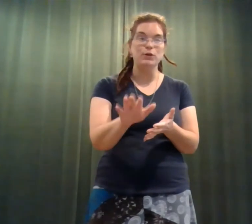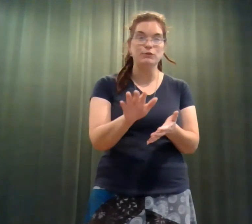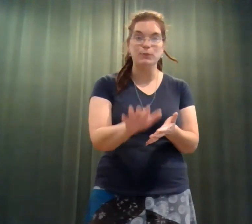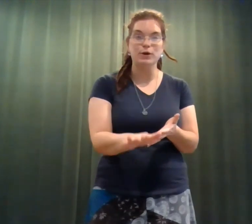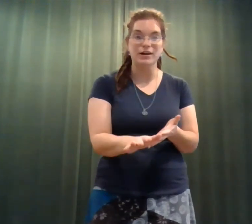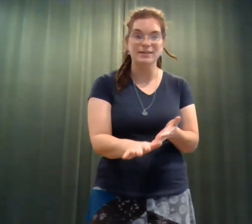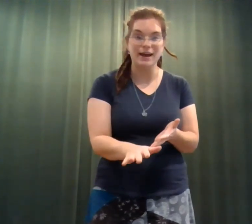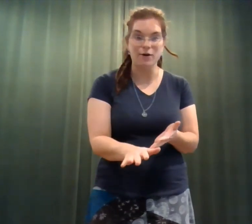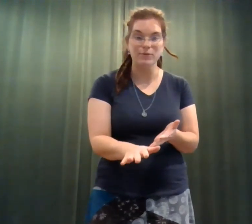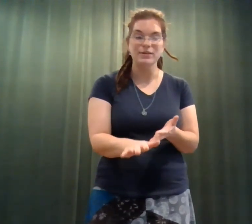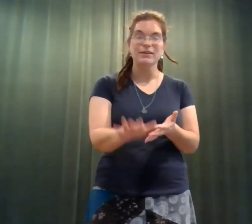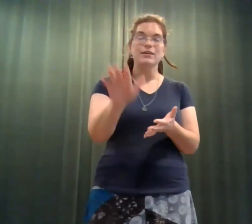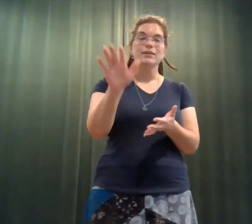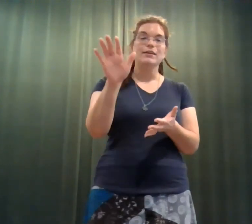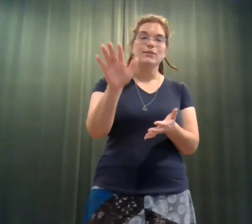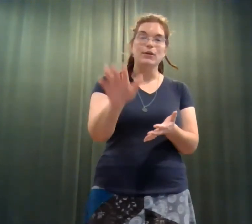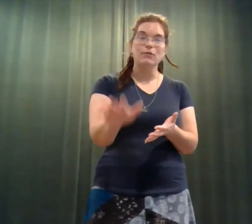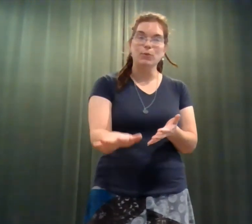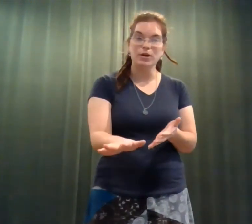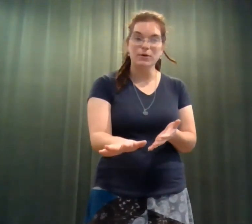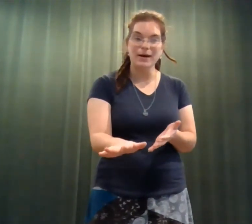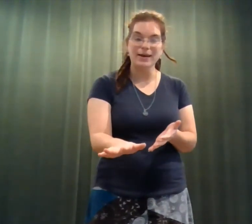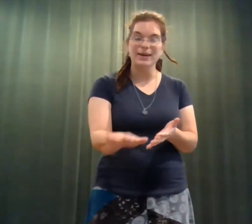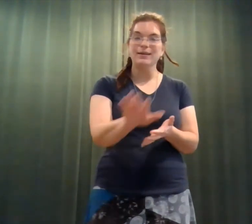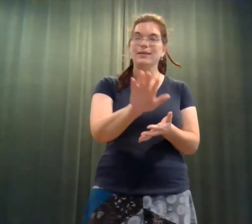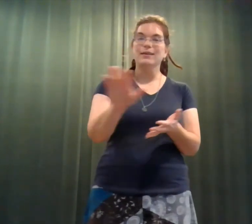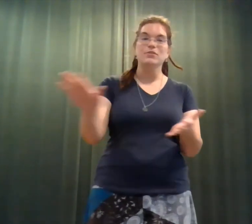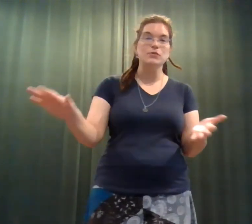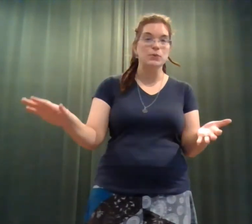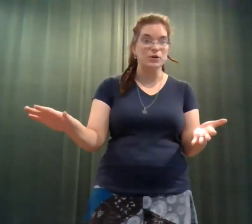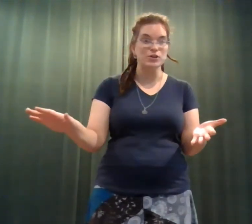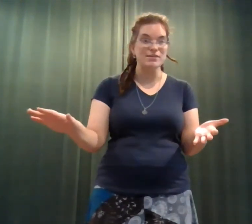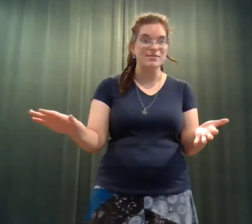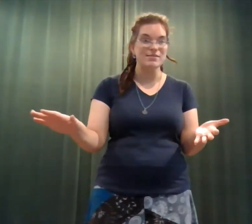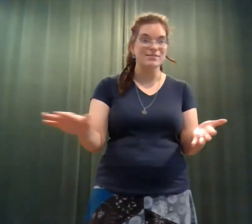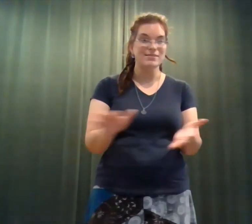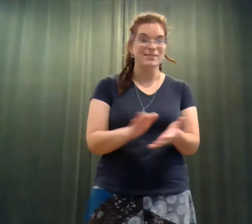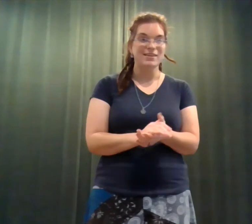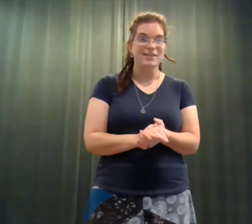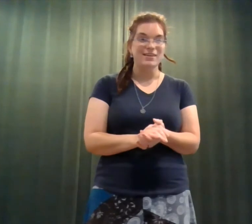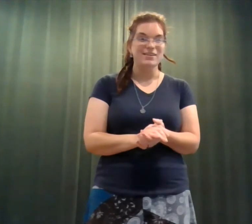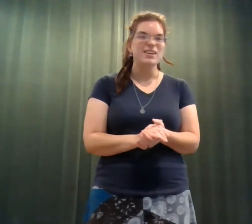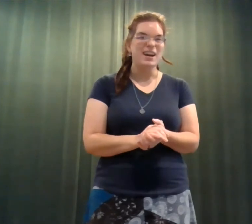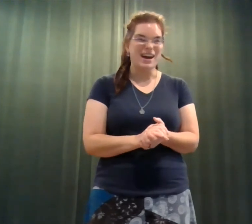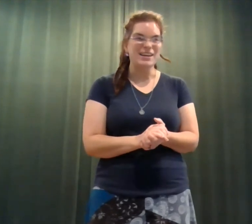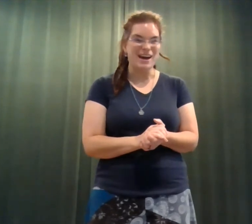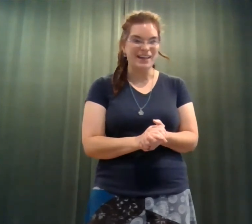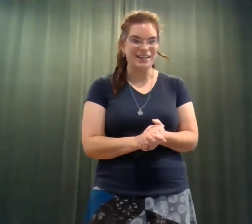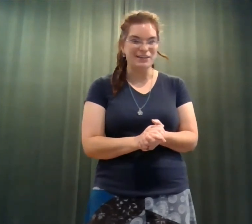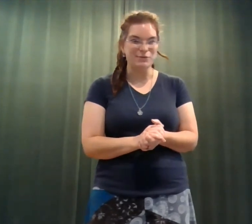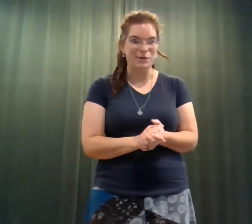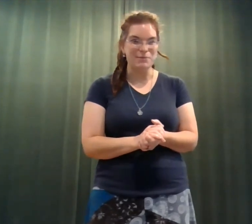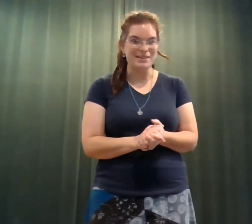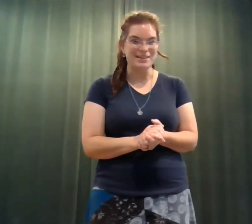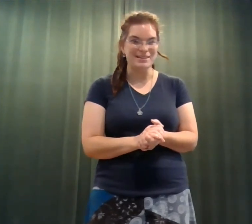beautiful park now. If you ever want to go hiking, it's gorgeous. I'd highly recommend it.